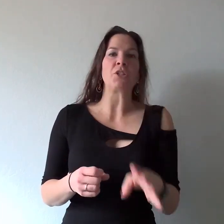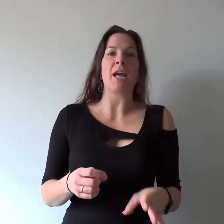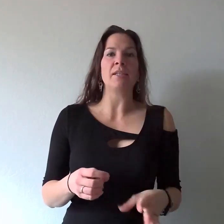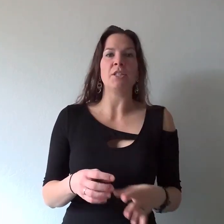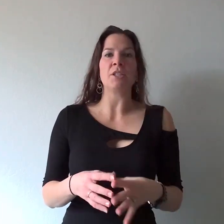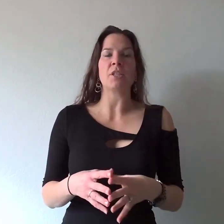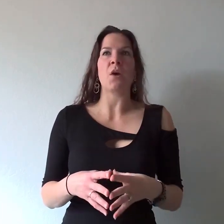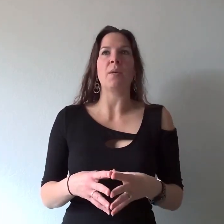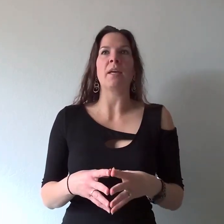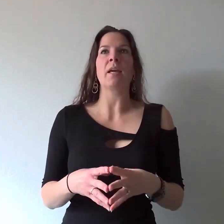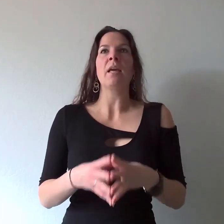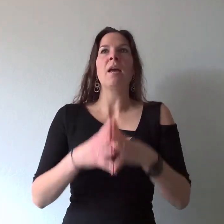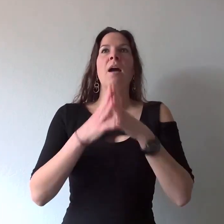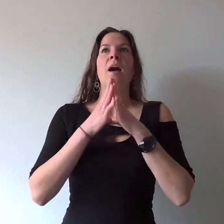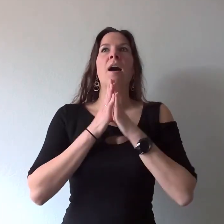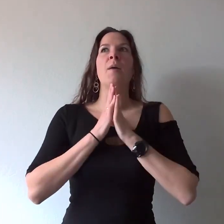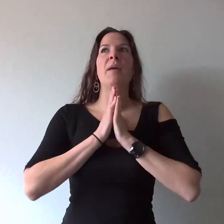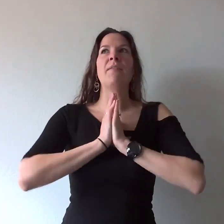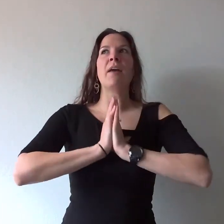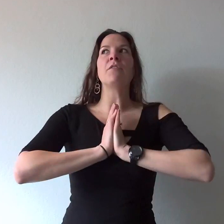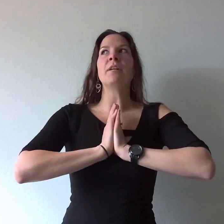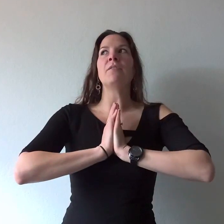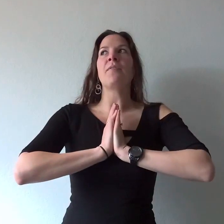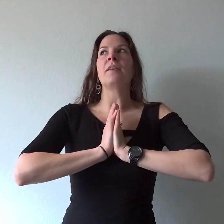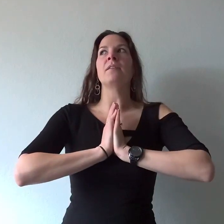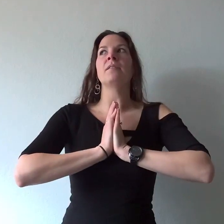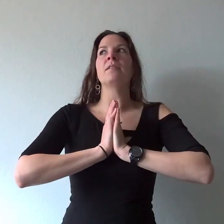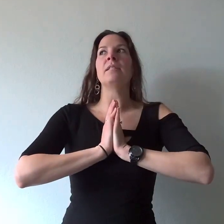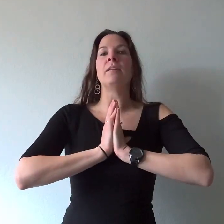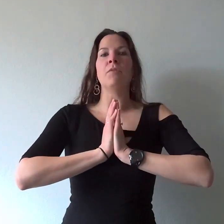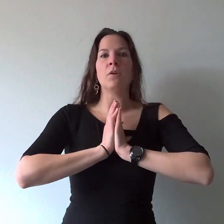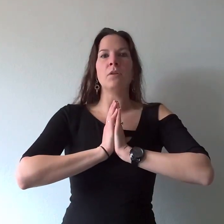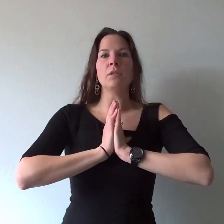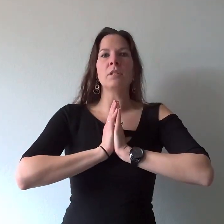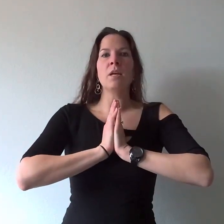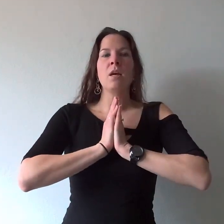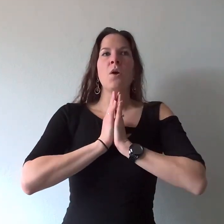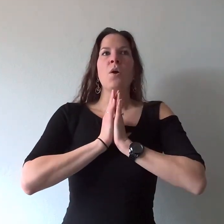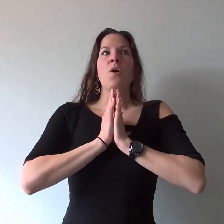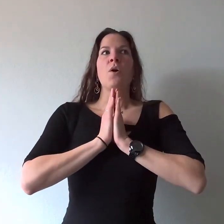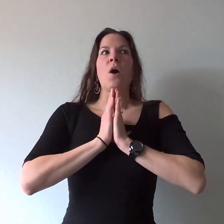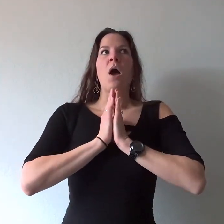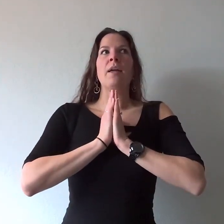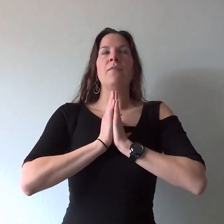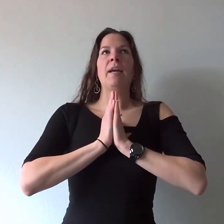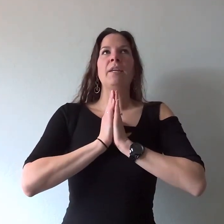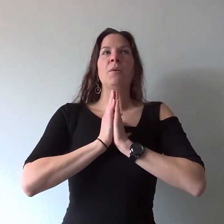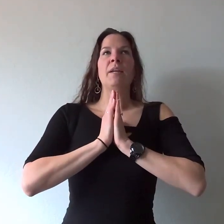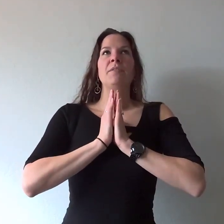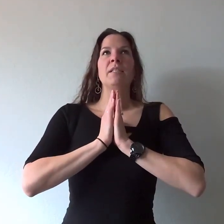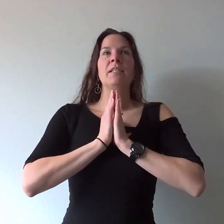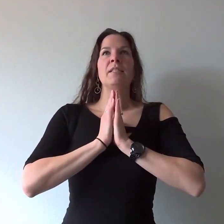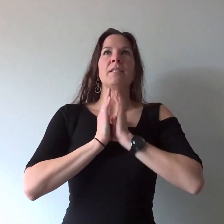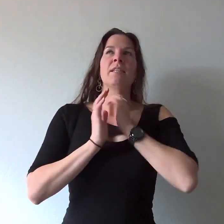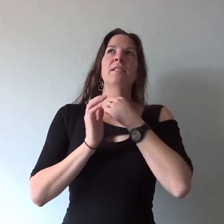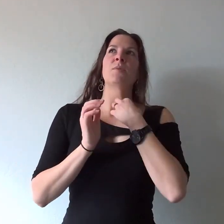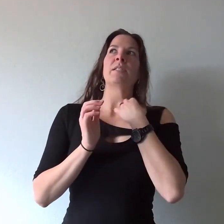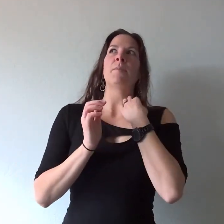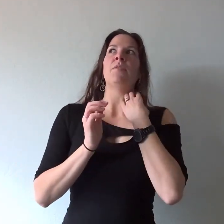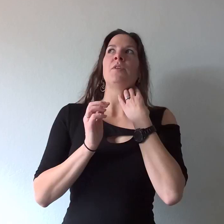challenge is going if ever it feels difficult I invite you and I've done this with some of you